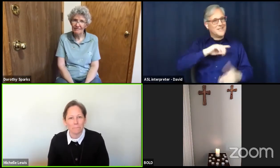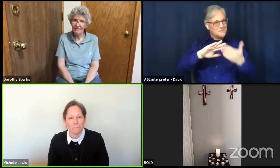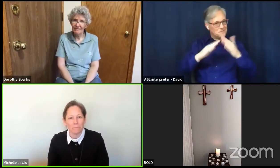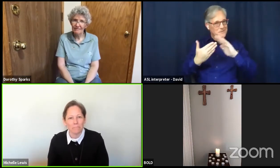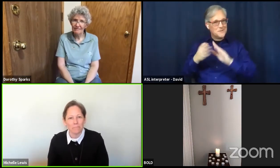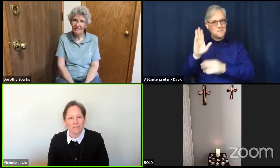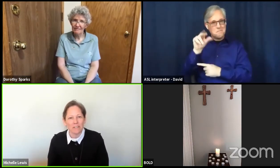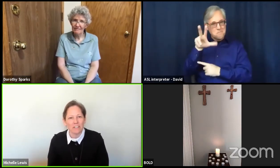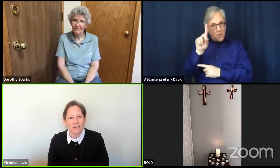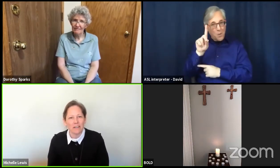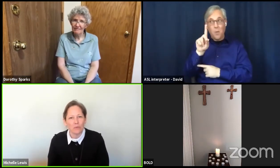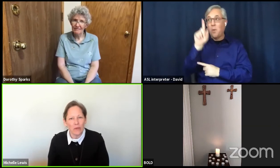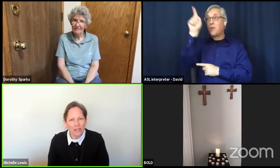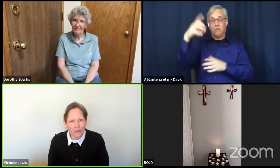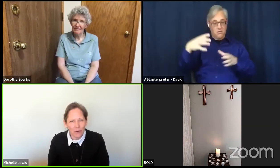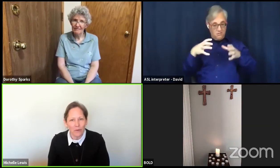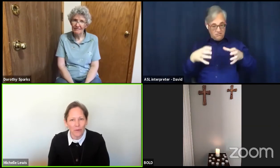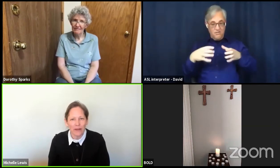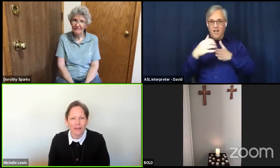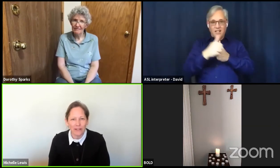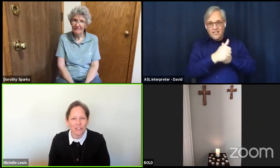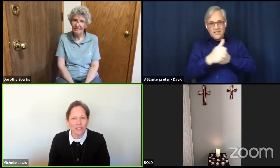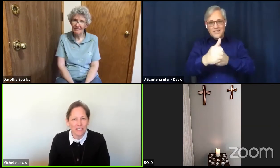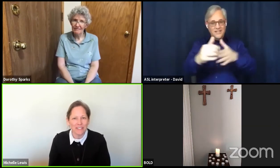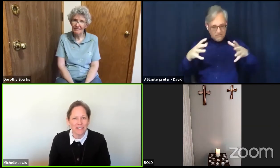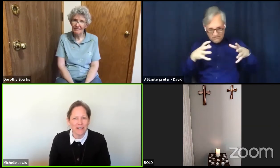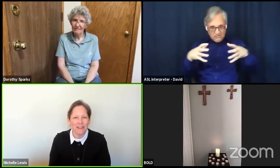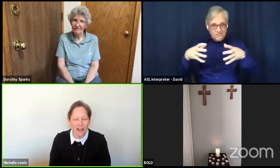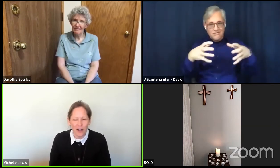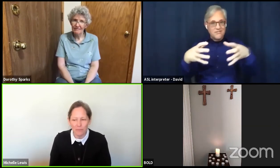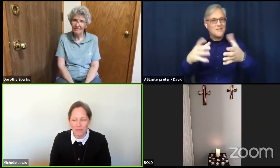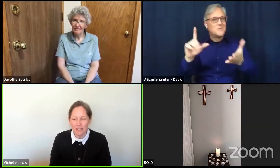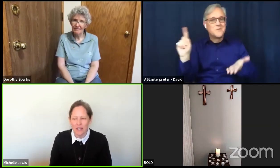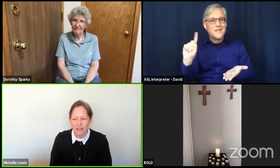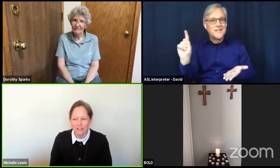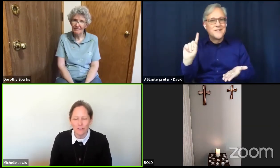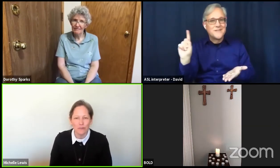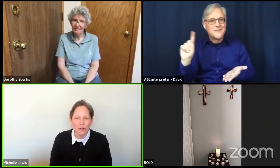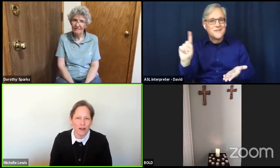we know jesus comes to us